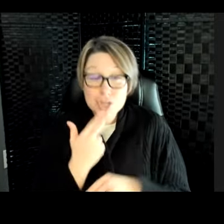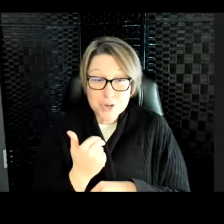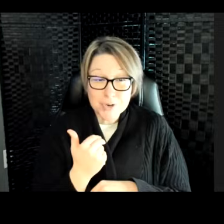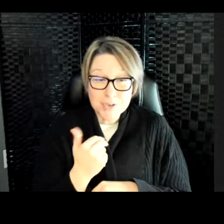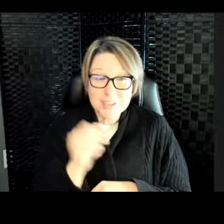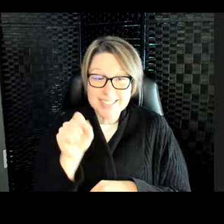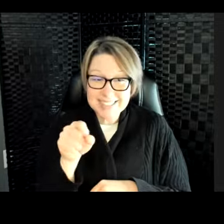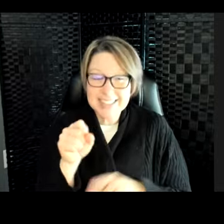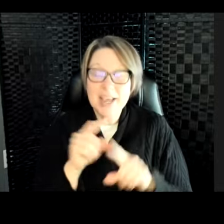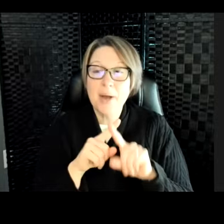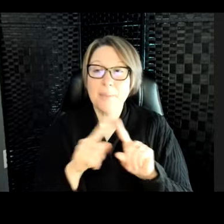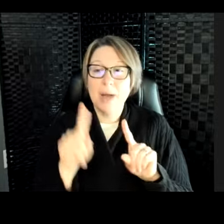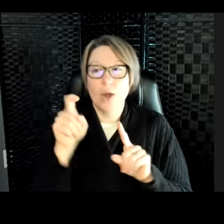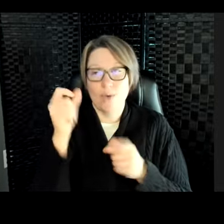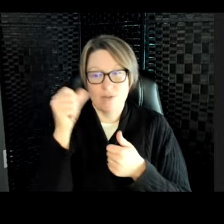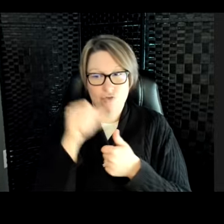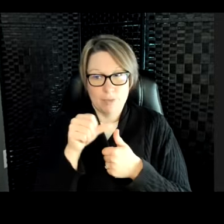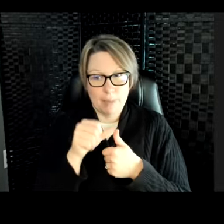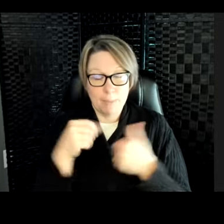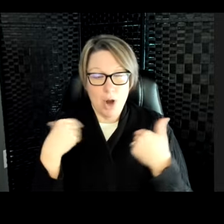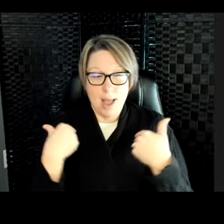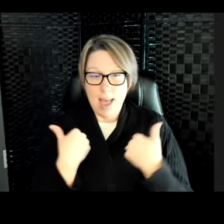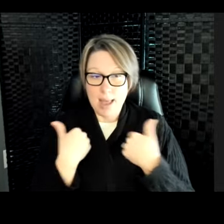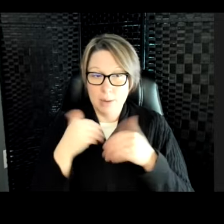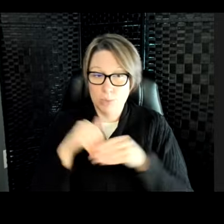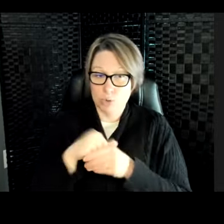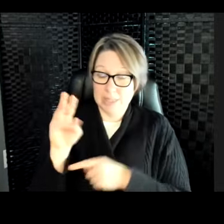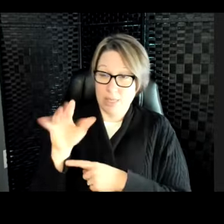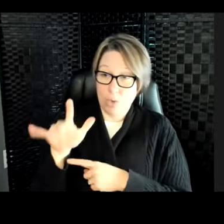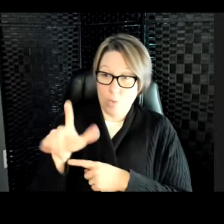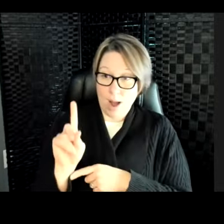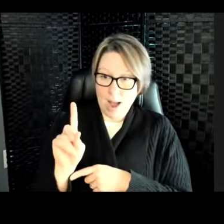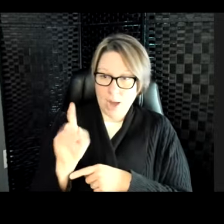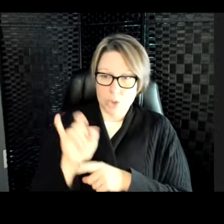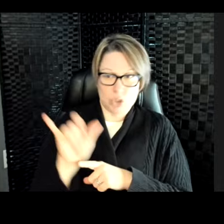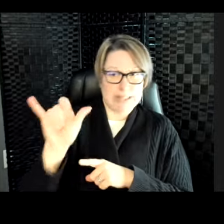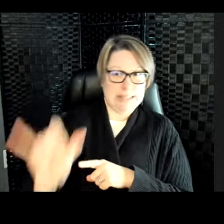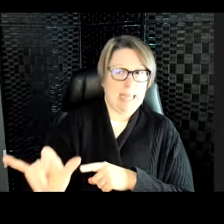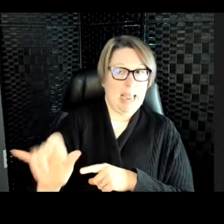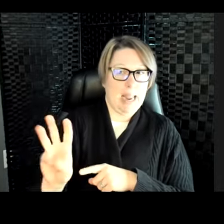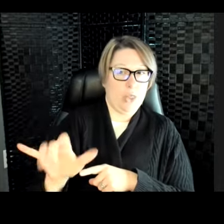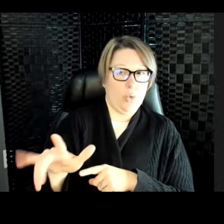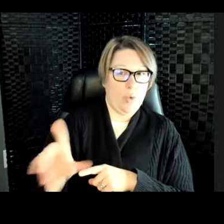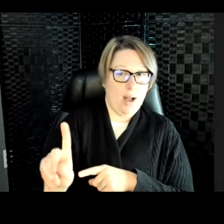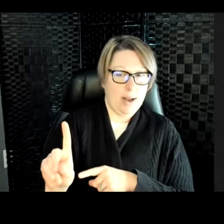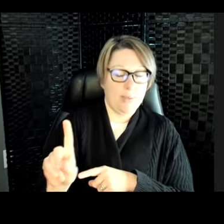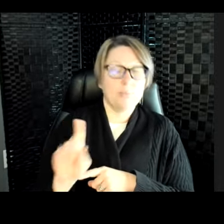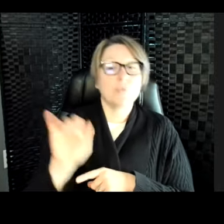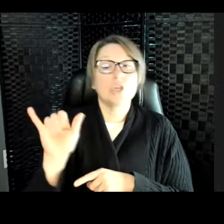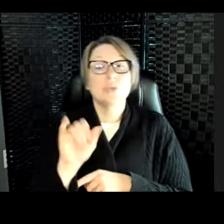to remember that animals that are in the wild should stay in the wild. So just like with the seal, even